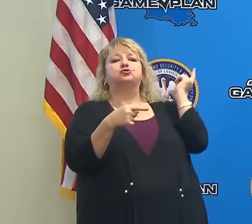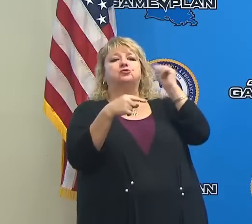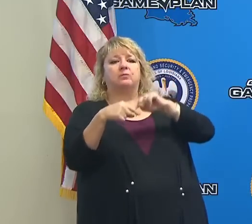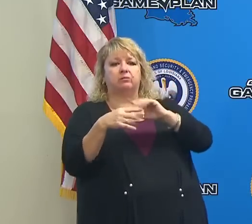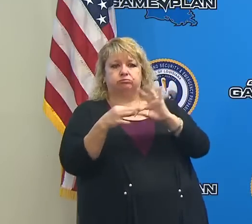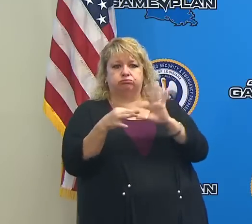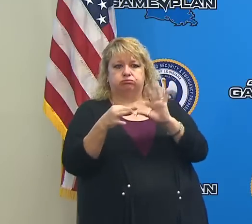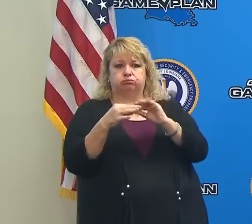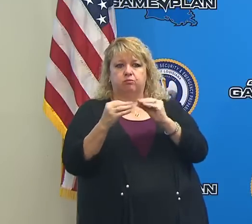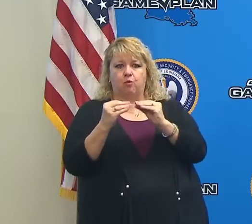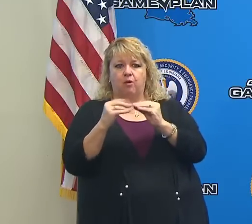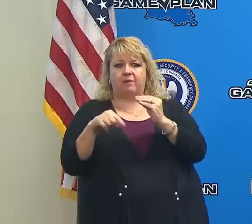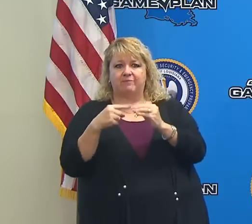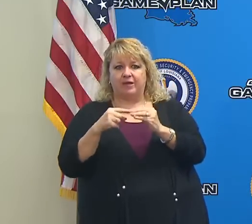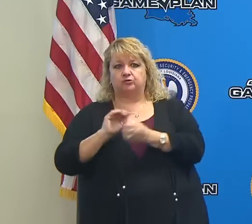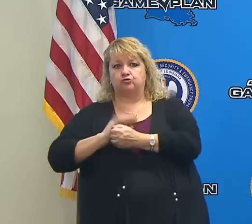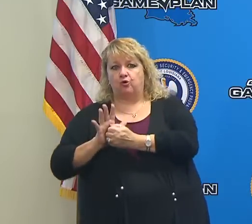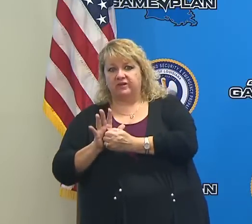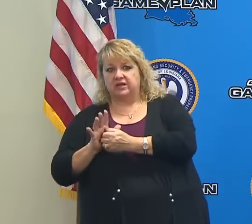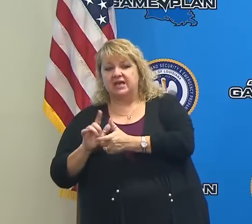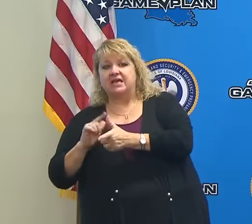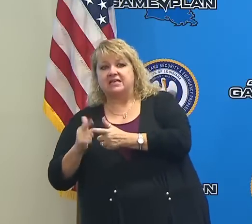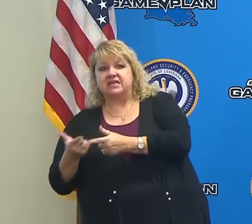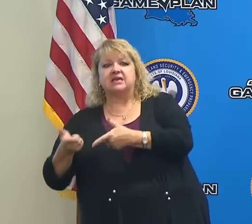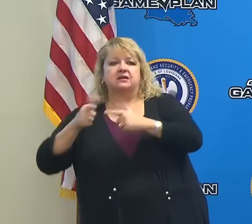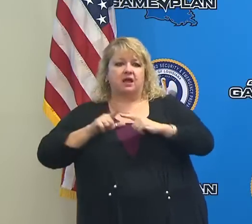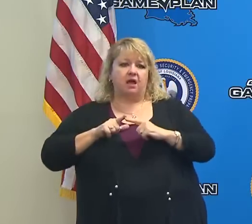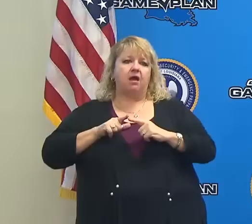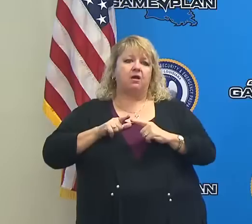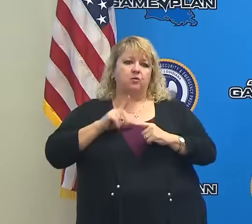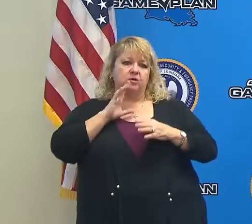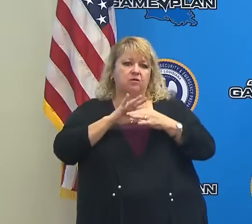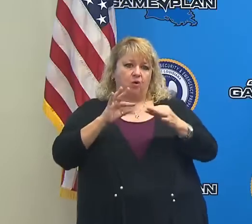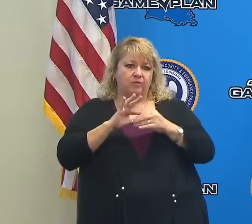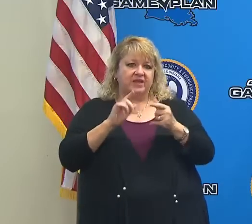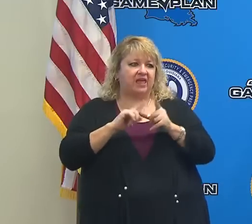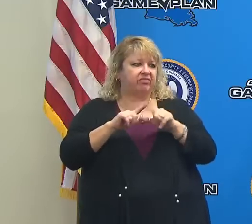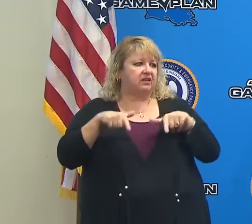up, make a few additional comments, and then we'll take your questions.